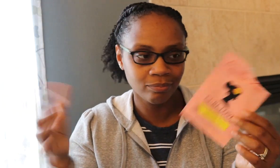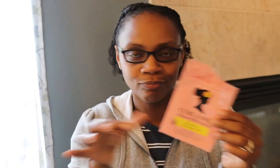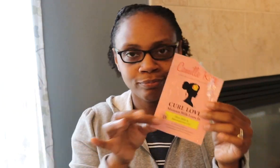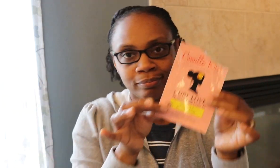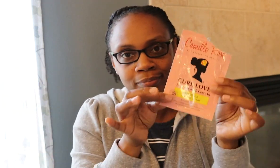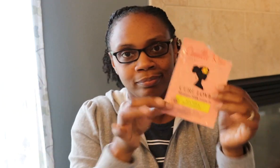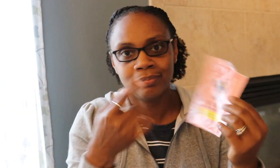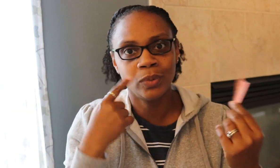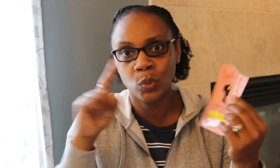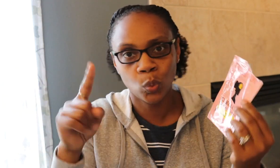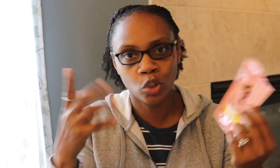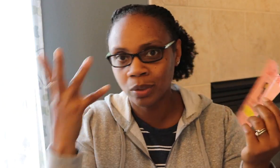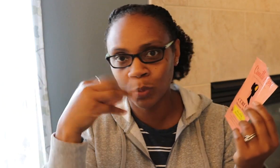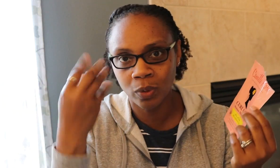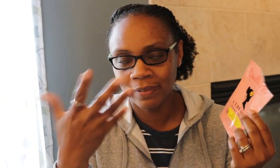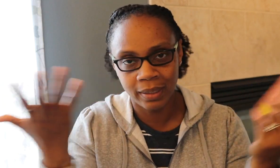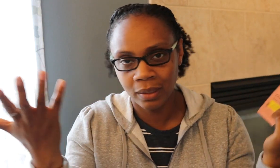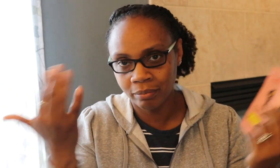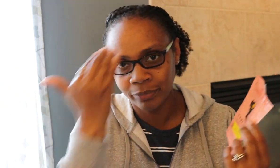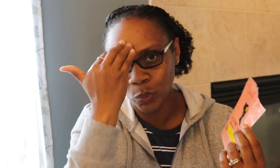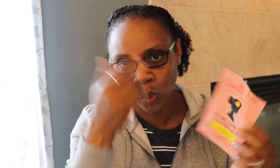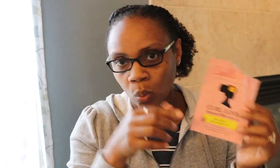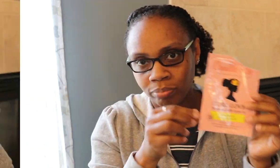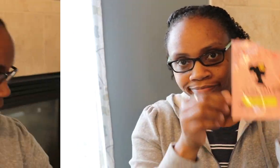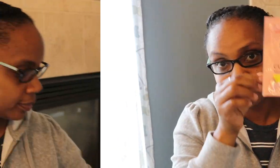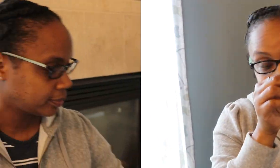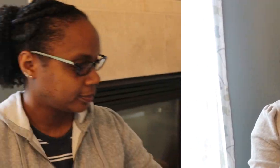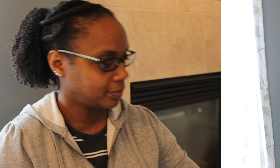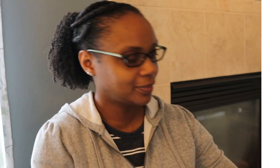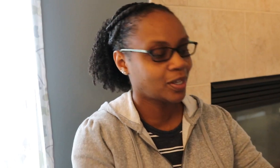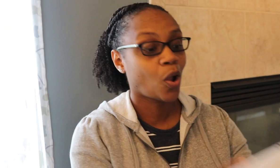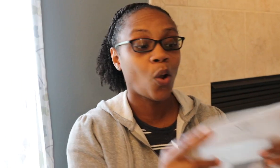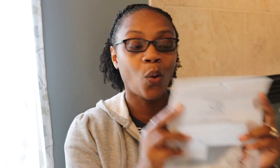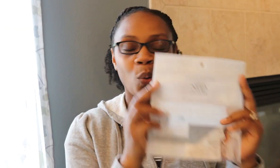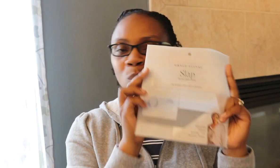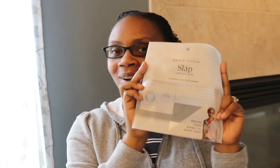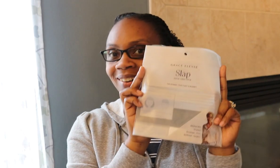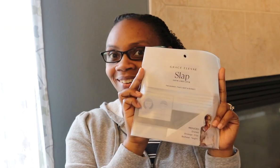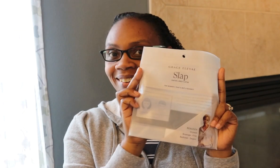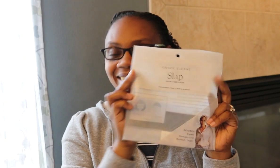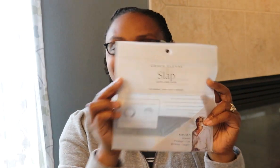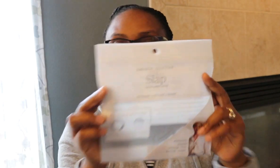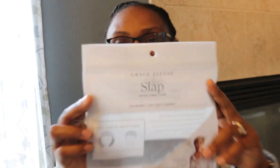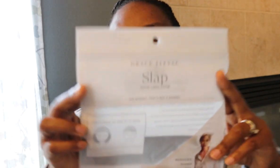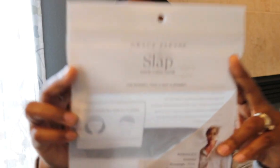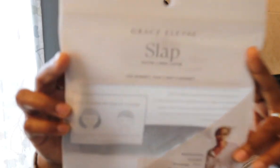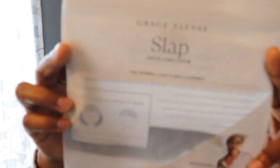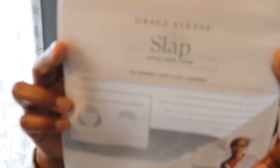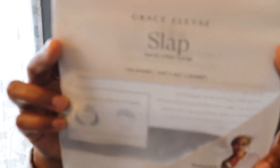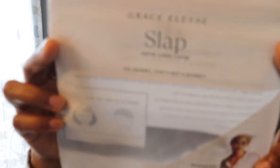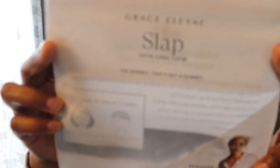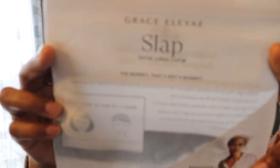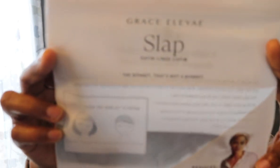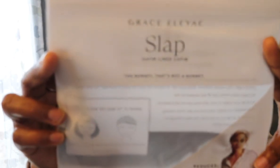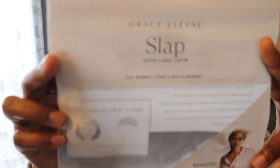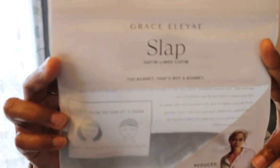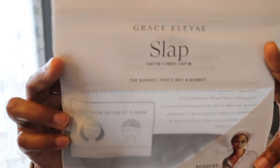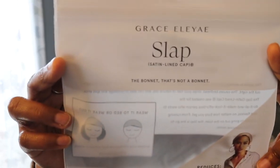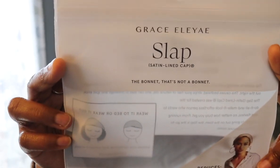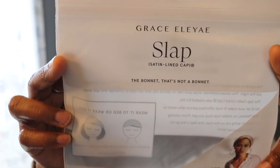So I've used this one for traveling. It works great. You guys know this brand. All right, guys, this is the Grace Alea Slap